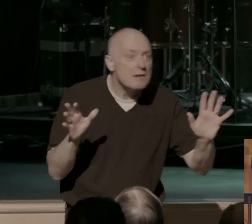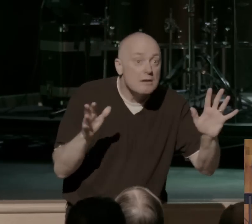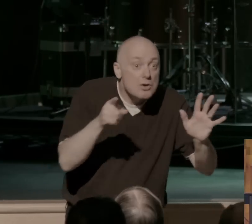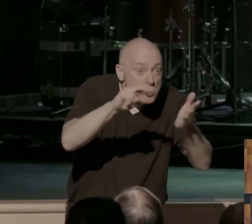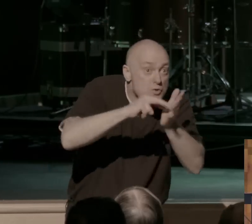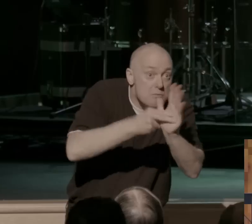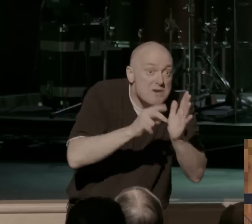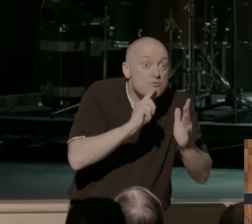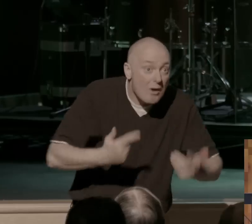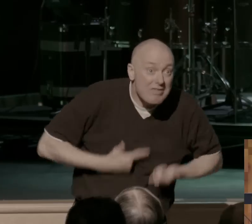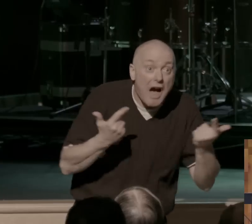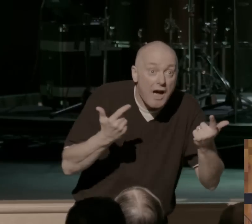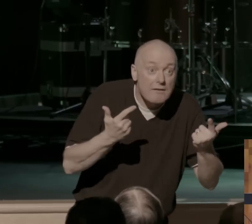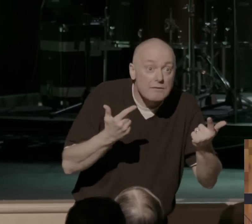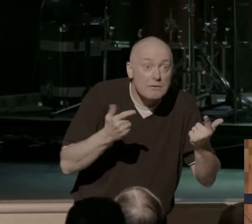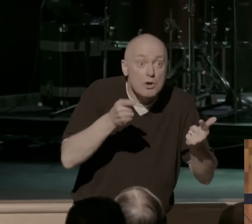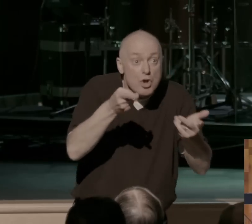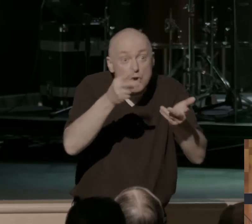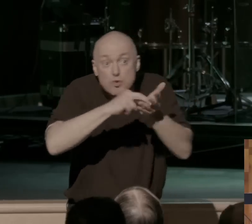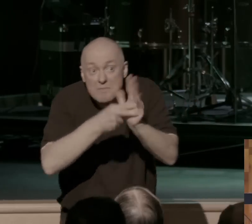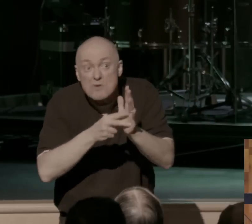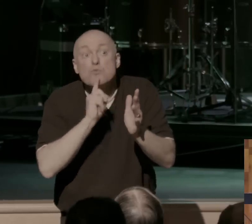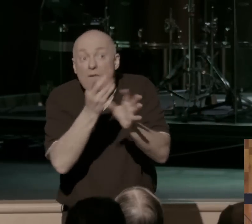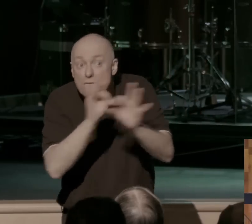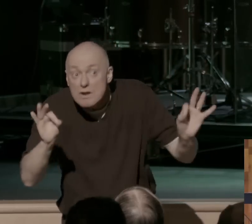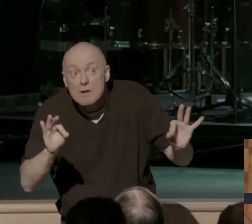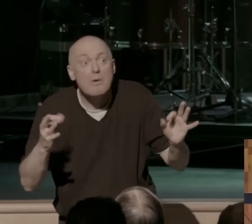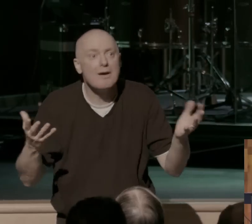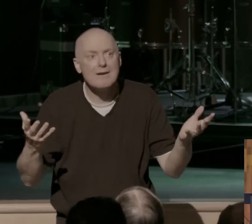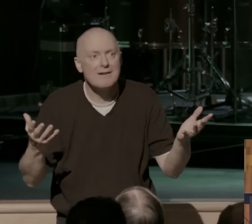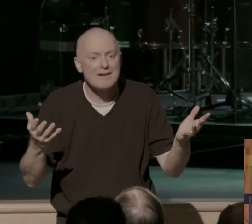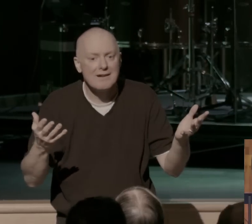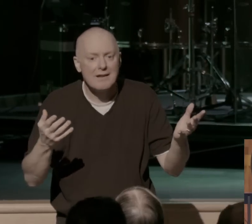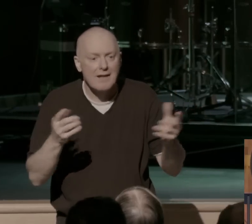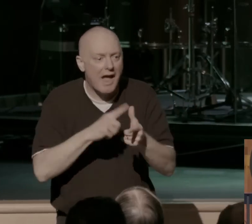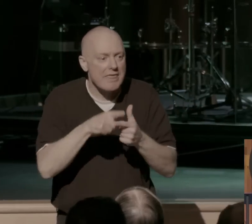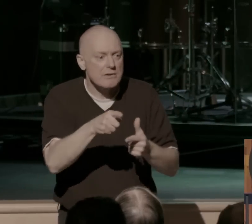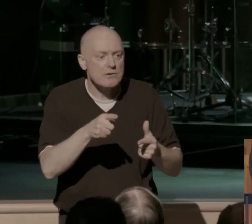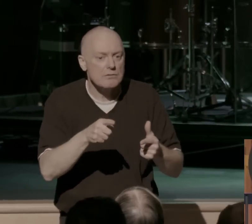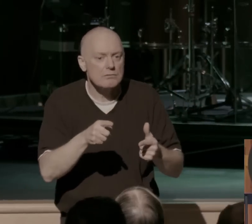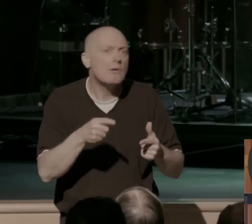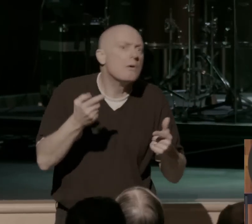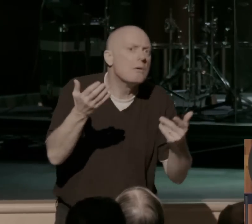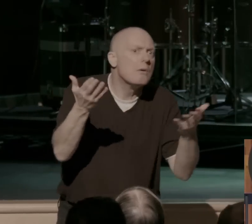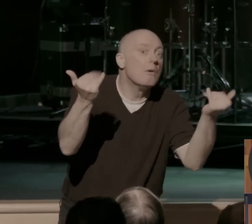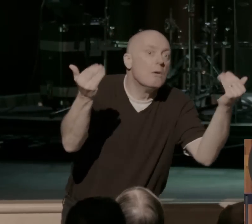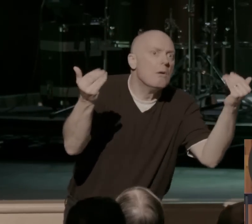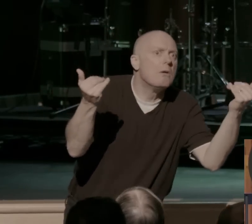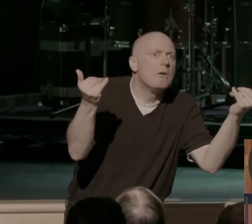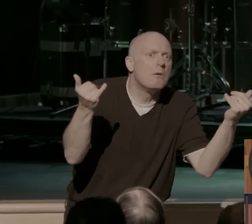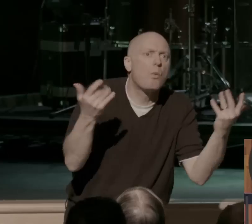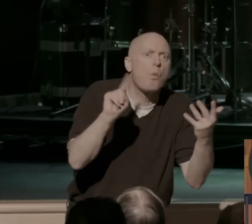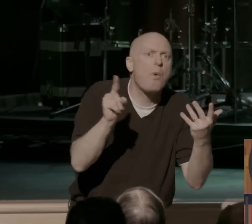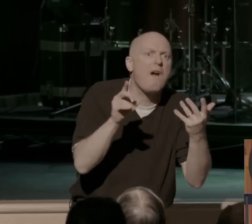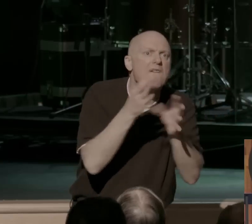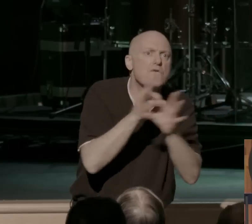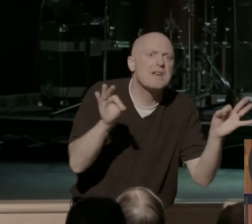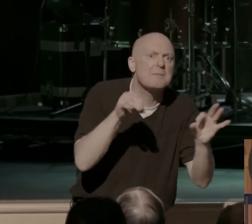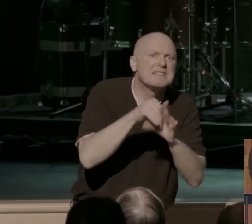is real life, there is freedom. And your ears perk up a bit, and you're like, tell me what it is. What is this freedom that Jesus is